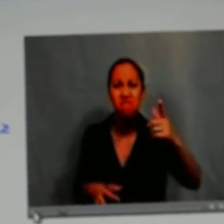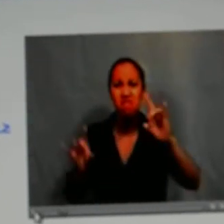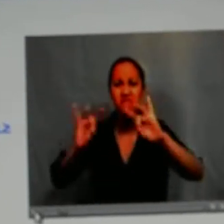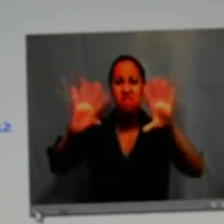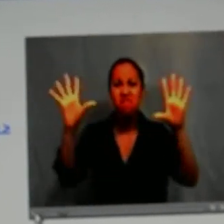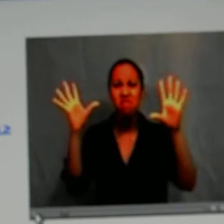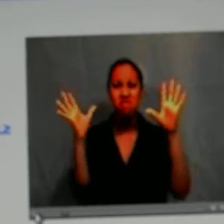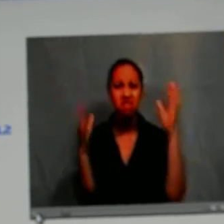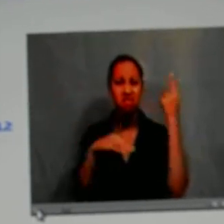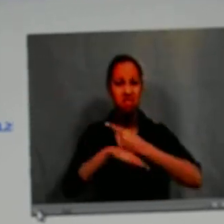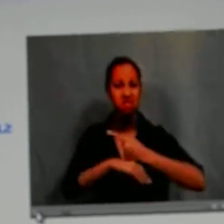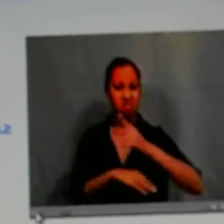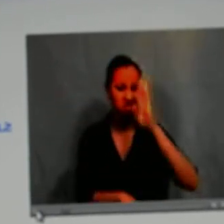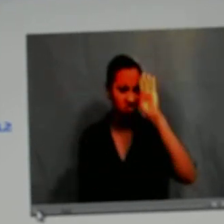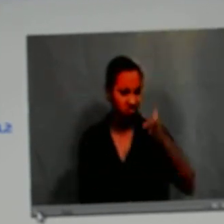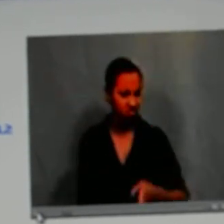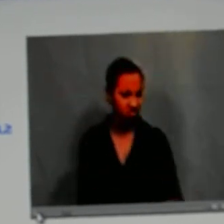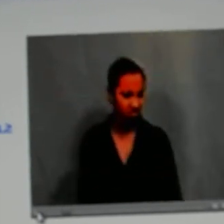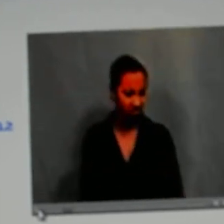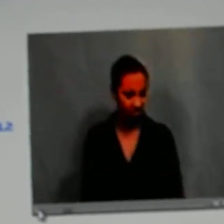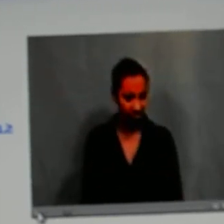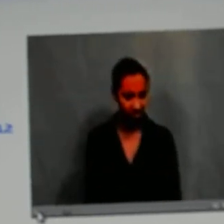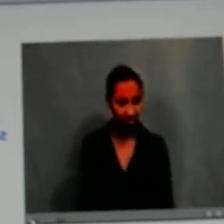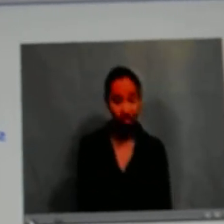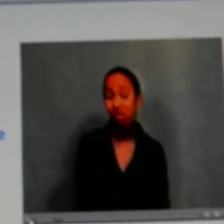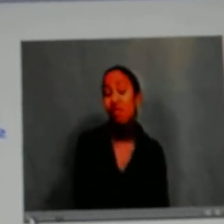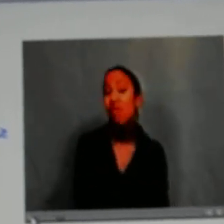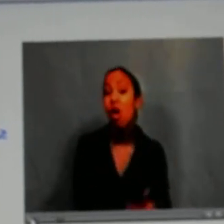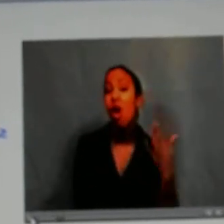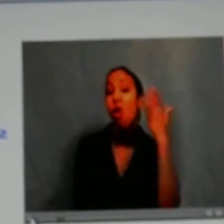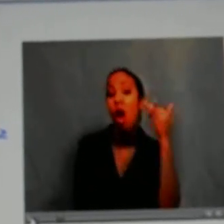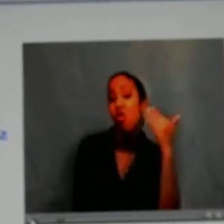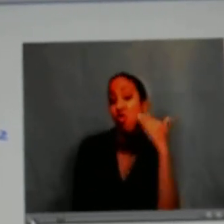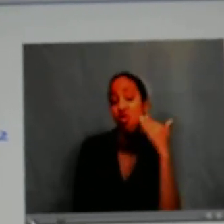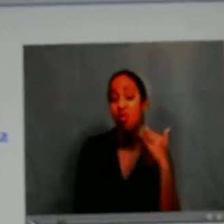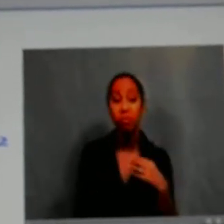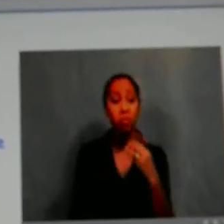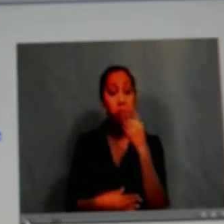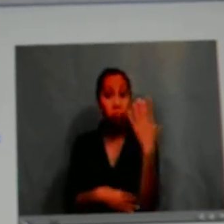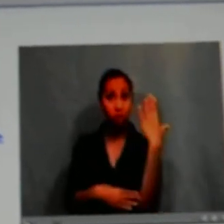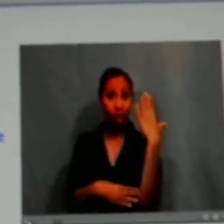So I knew, I had a feeling that it was going to be a bad, lousy, no-good, awful day.